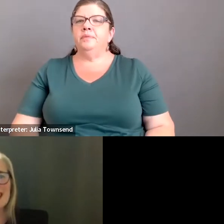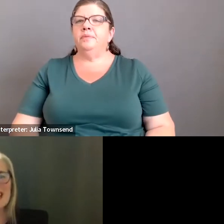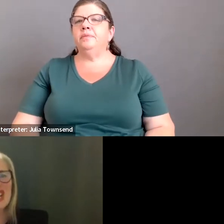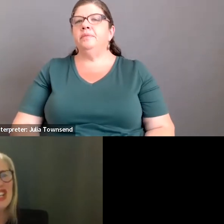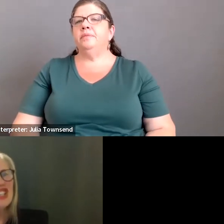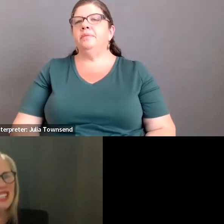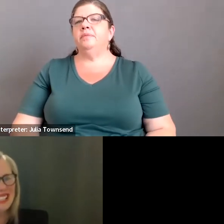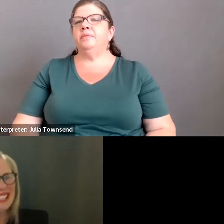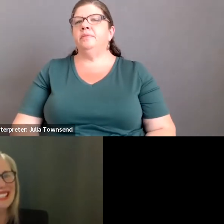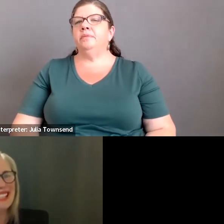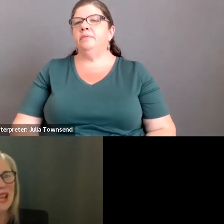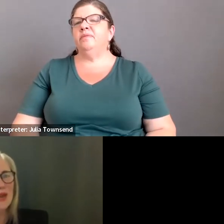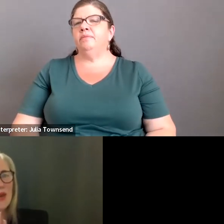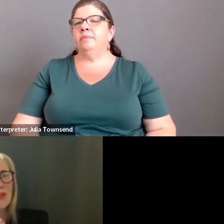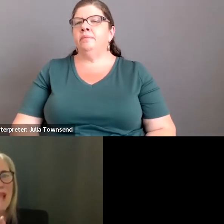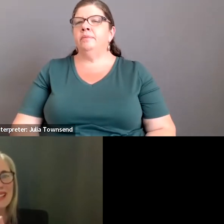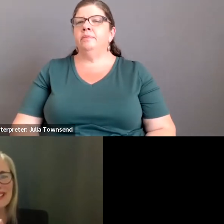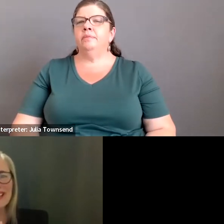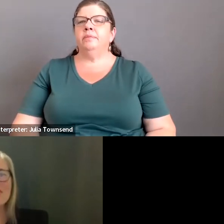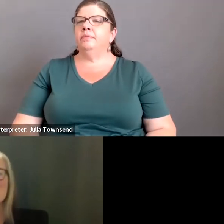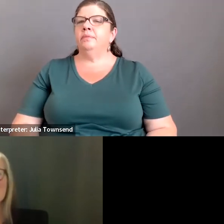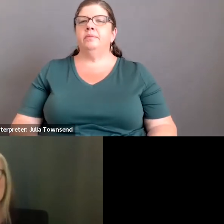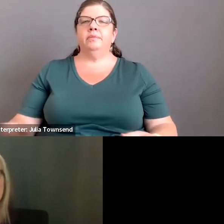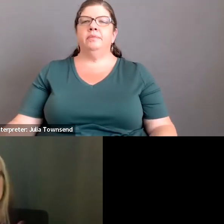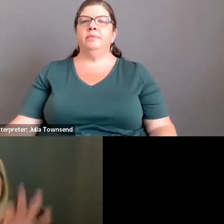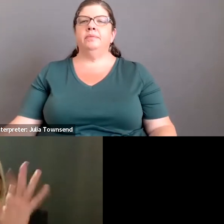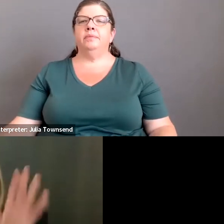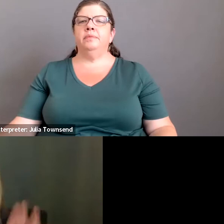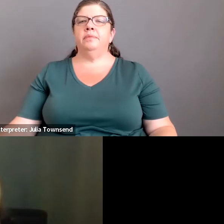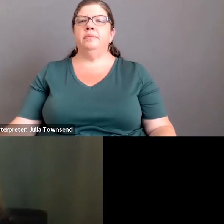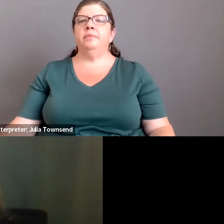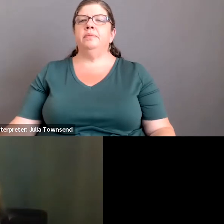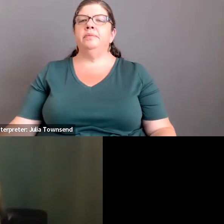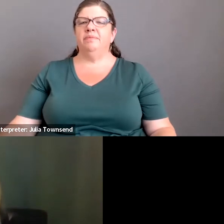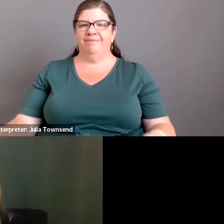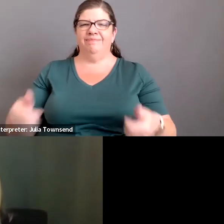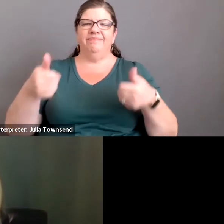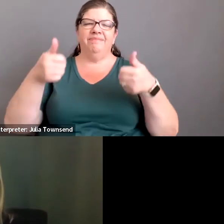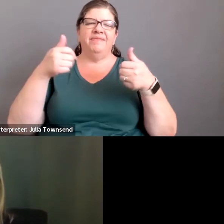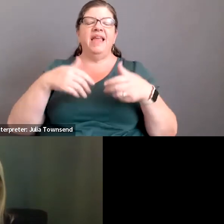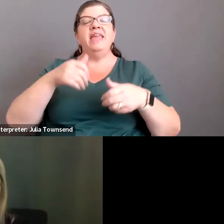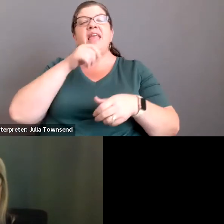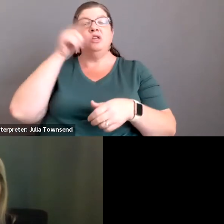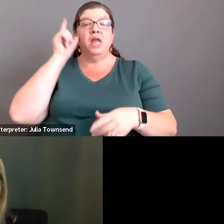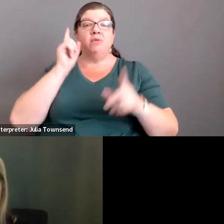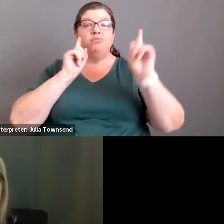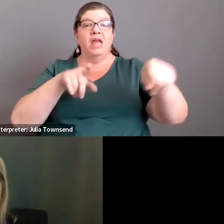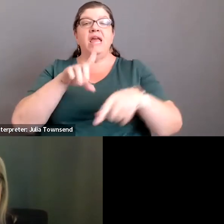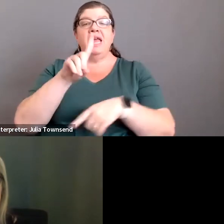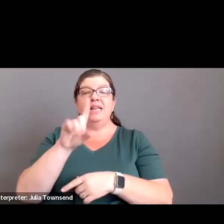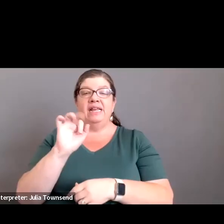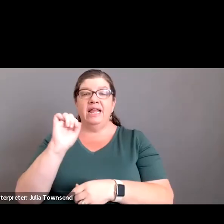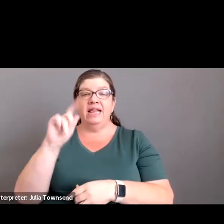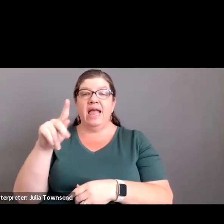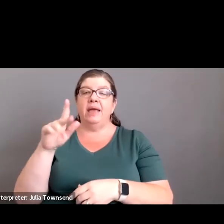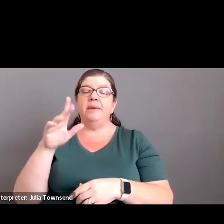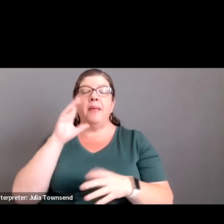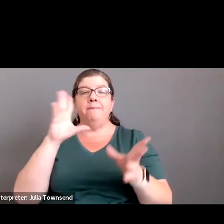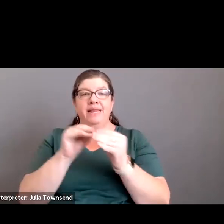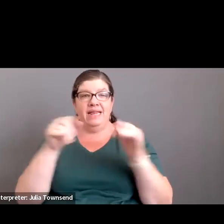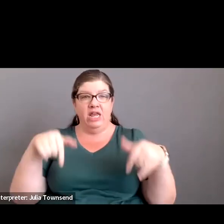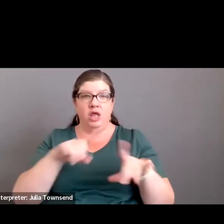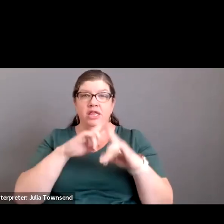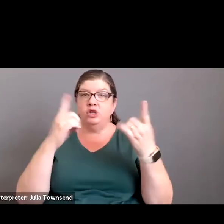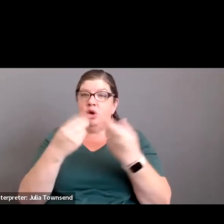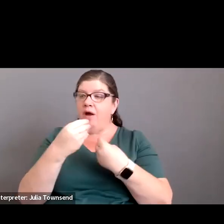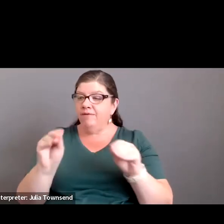much for doing that. Also, yesterday I had the great pleasure of attending the DLAC meeting here at the district office. It's a group